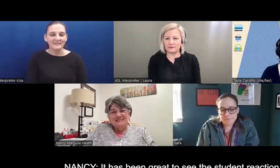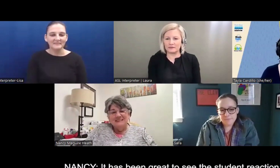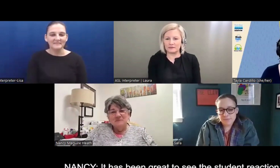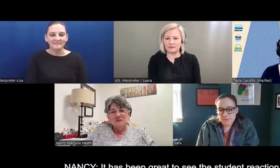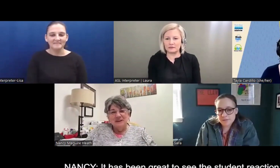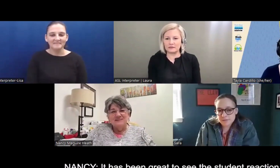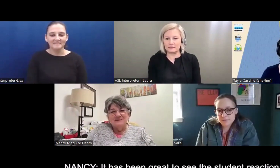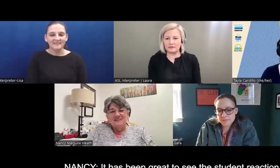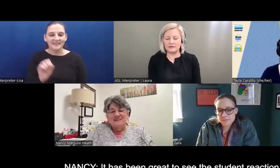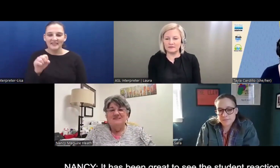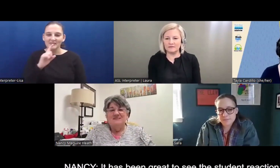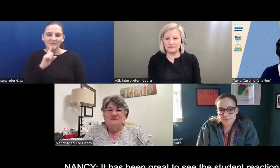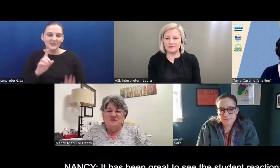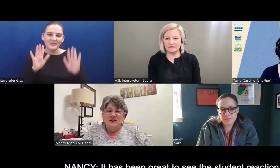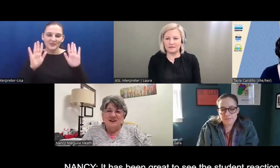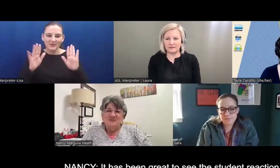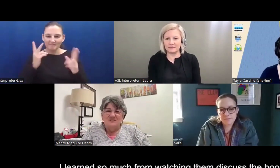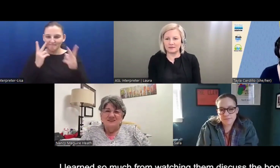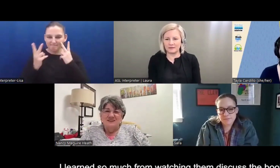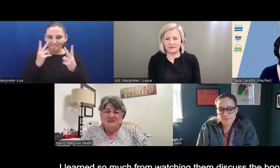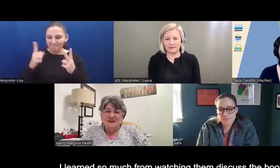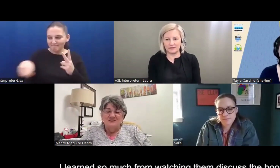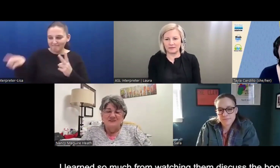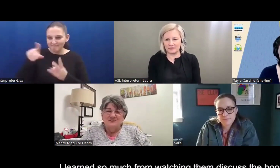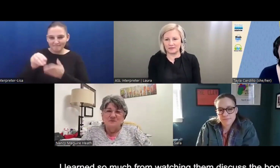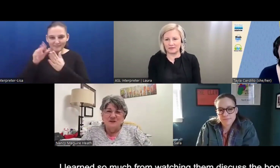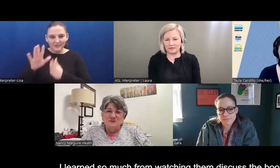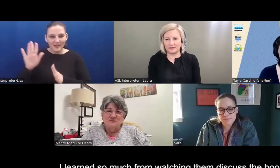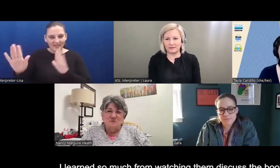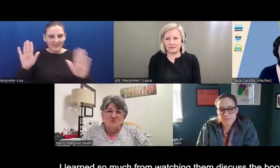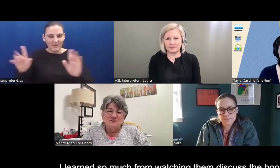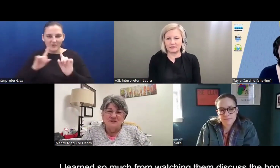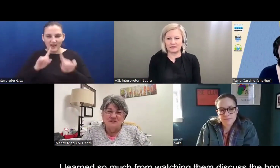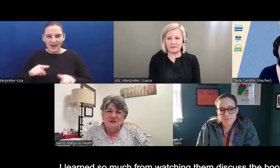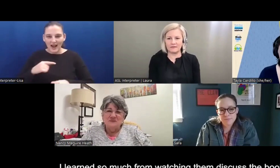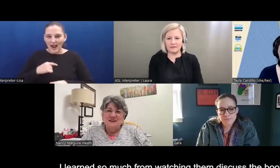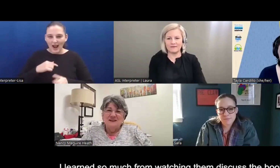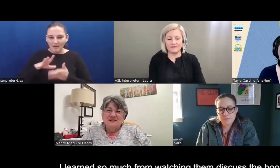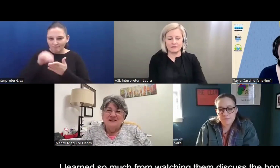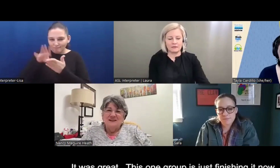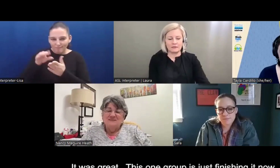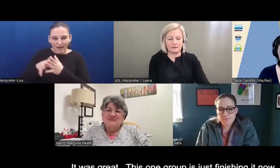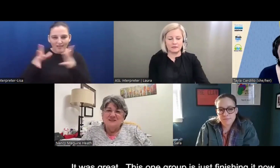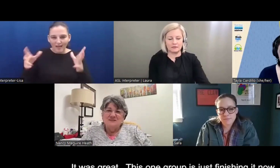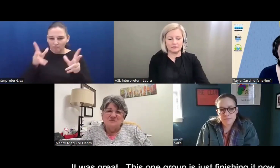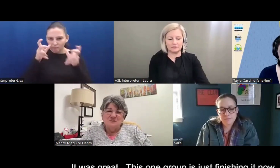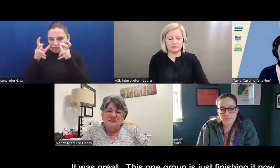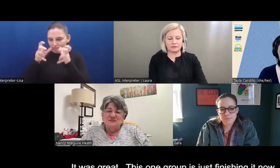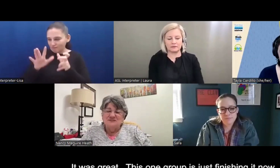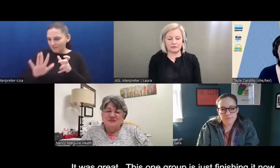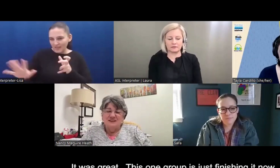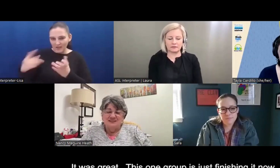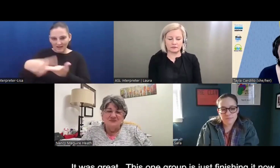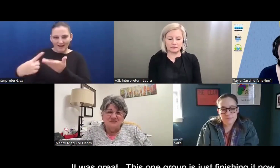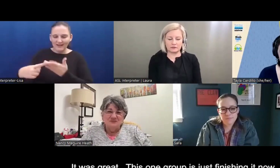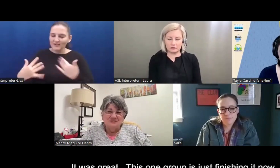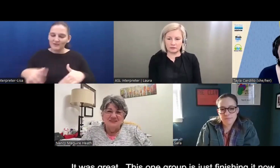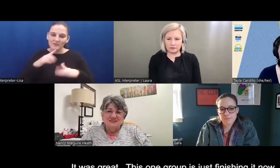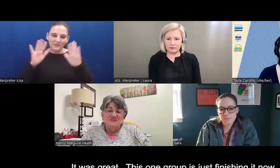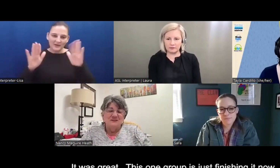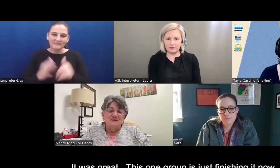Yeah. It's been great to see the students reaction. Uh, I learned so much from watching them, uh, discuss the book. was great.